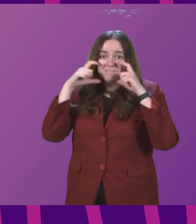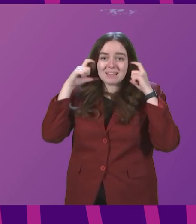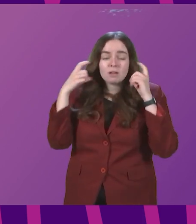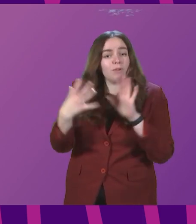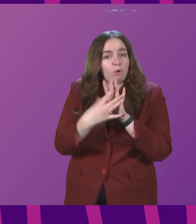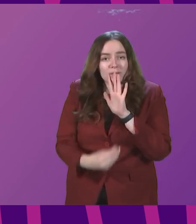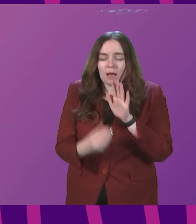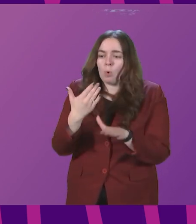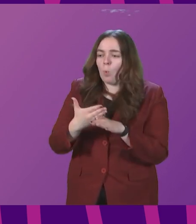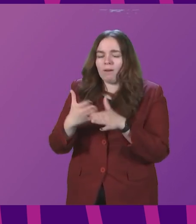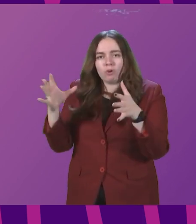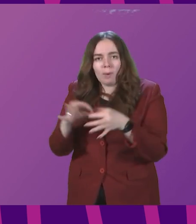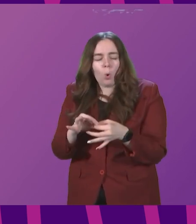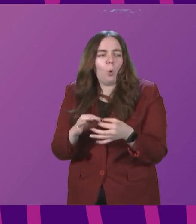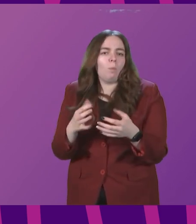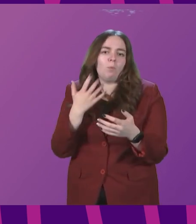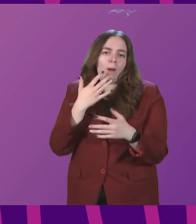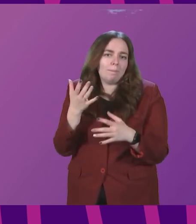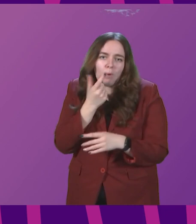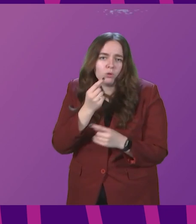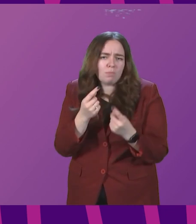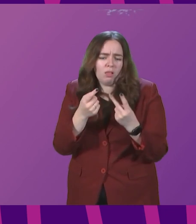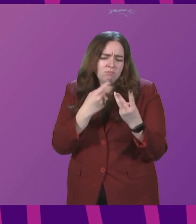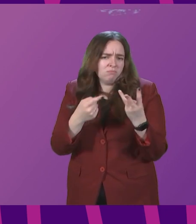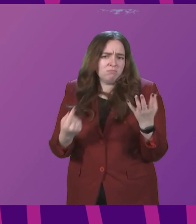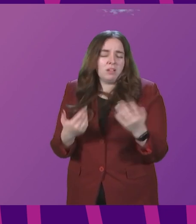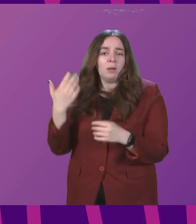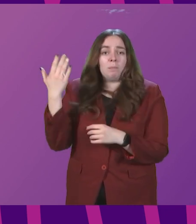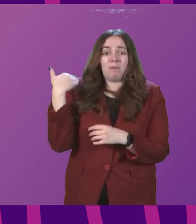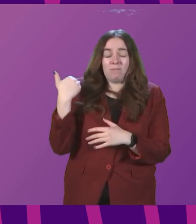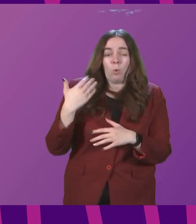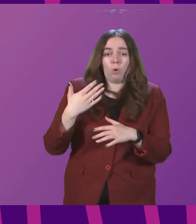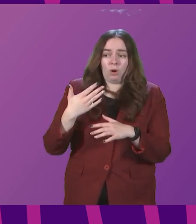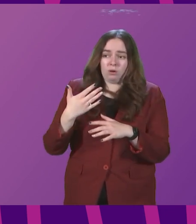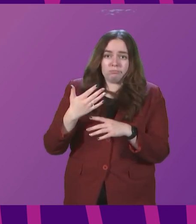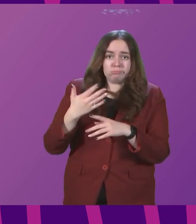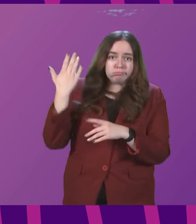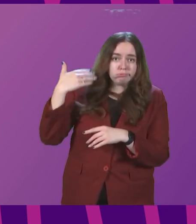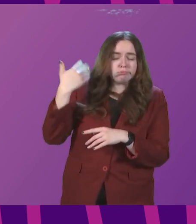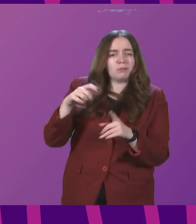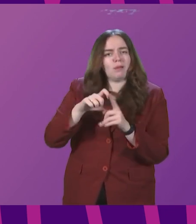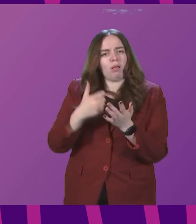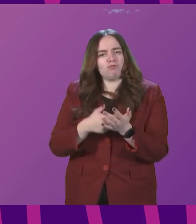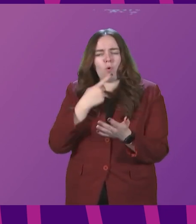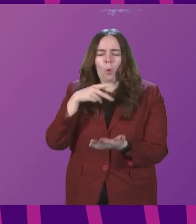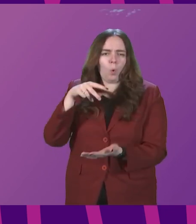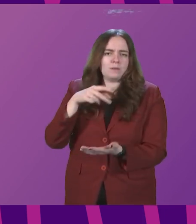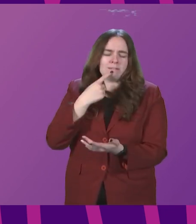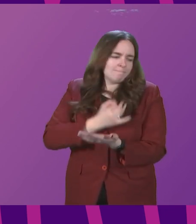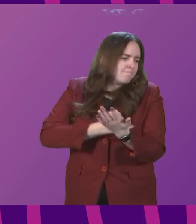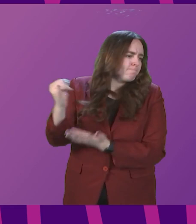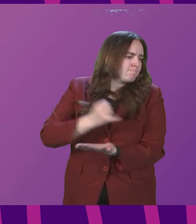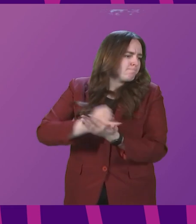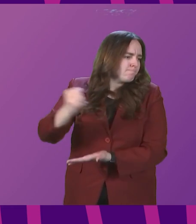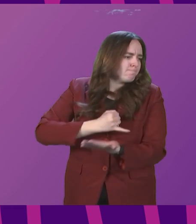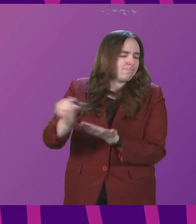example, working from home when possible are all things that in past weeks and months, Douglas Ross has stood here and absolutely opposed and